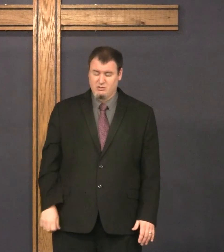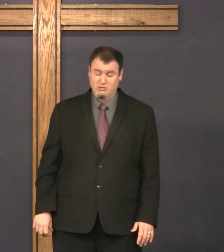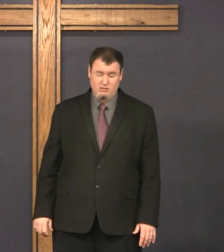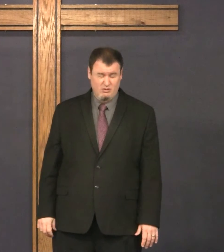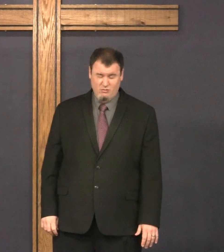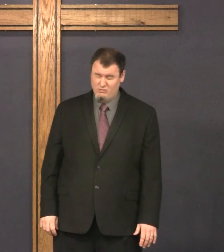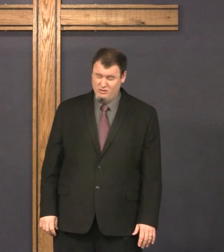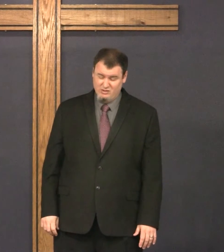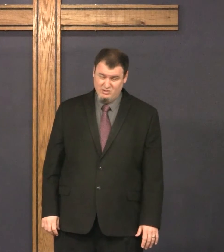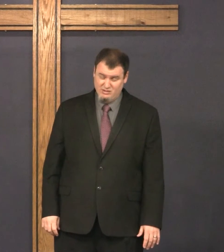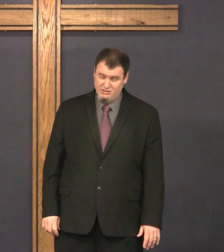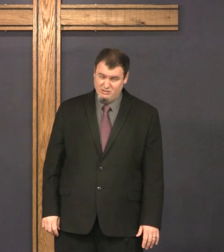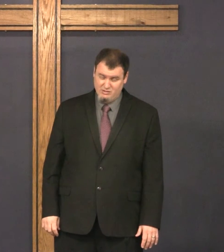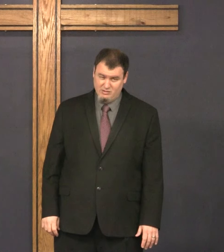responded the same way Thomas did.